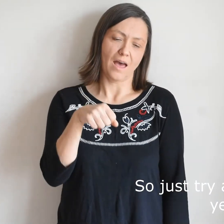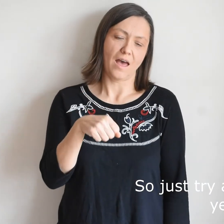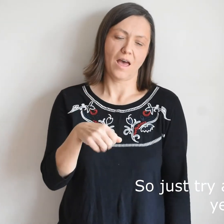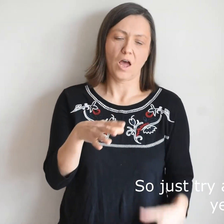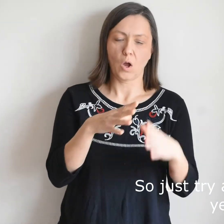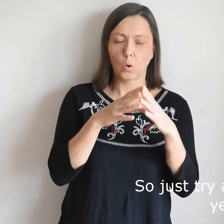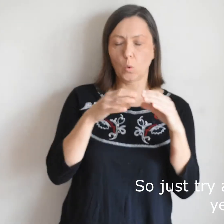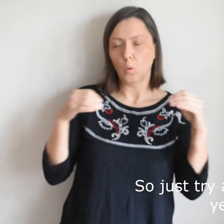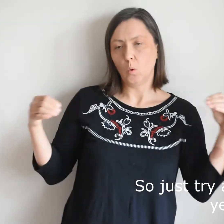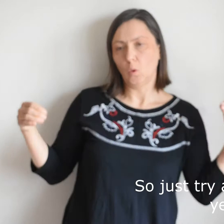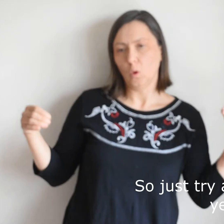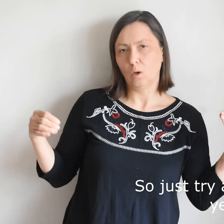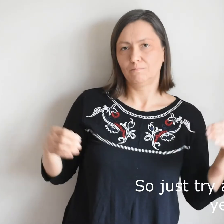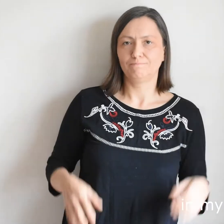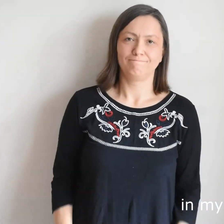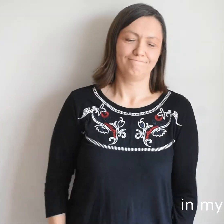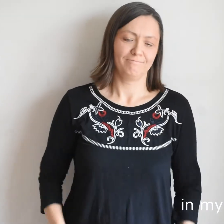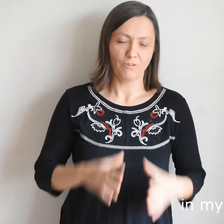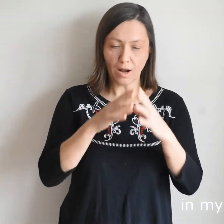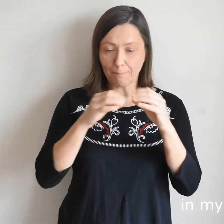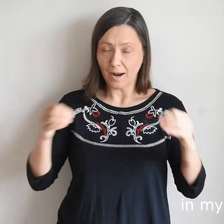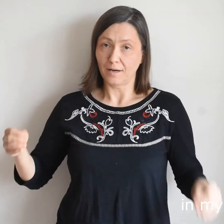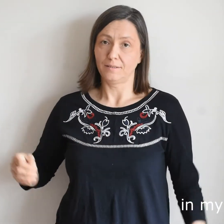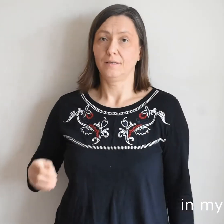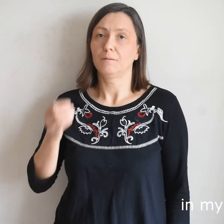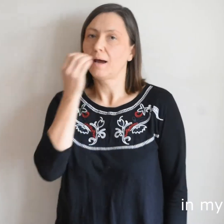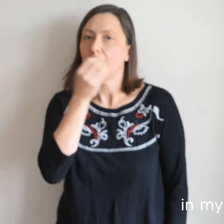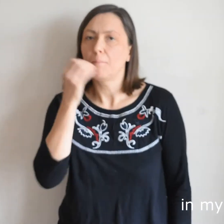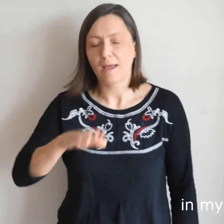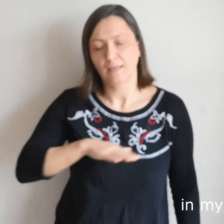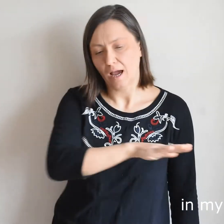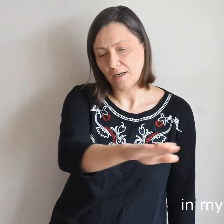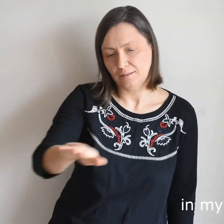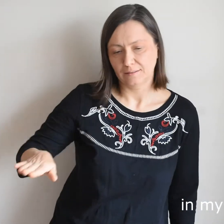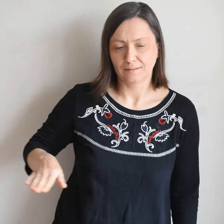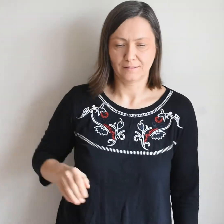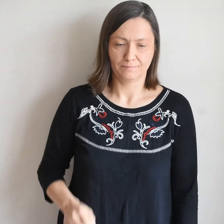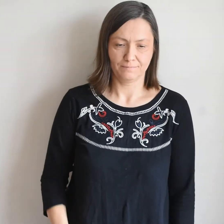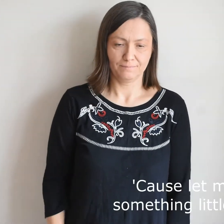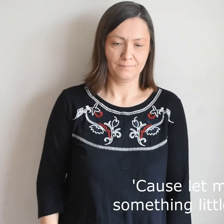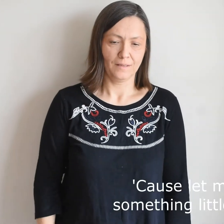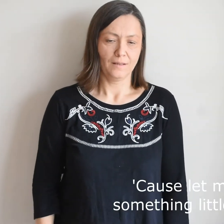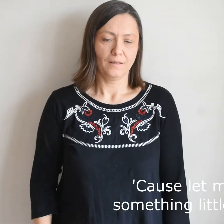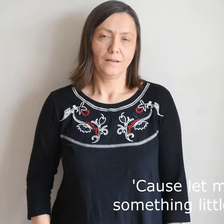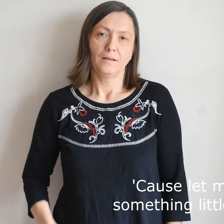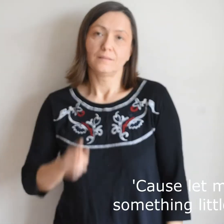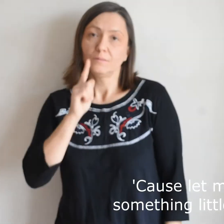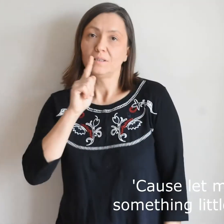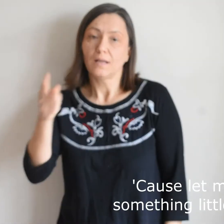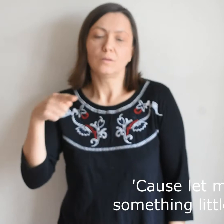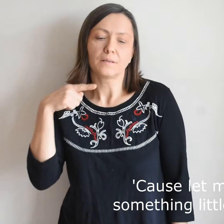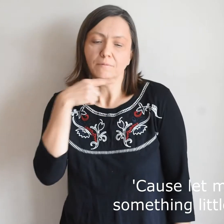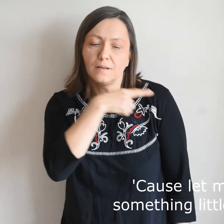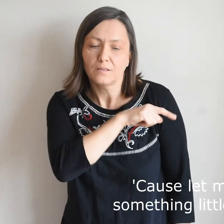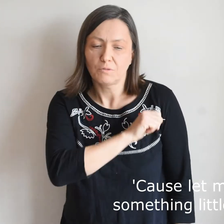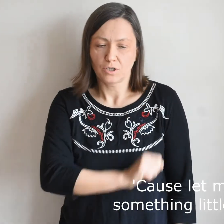Cool Fall apart In my backyard Cause let me tell you something Little precious